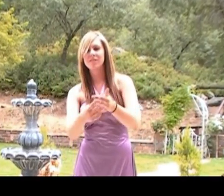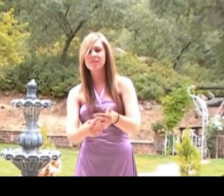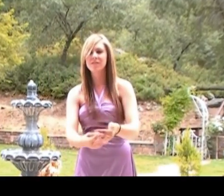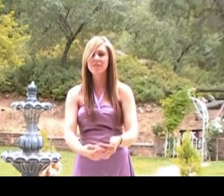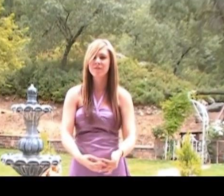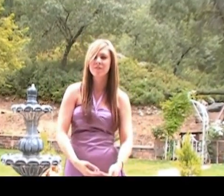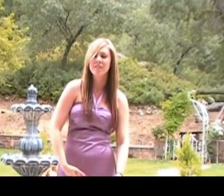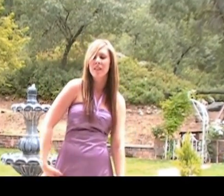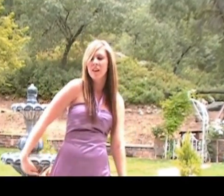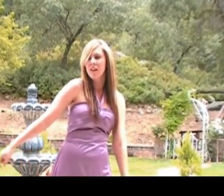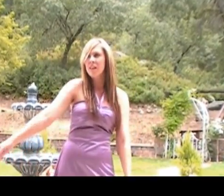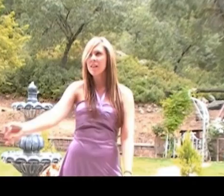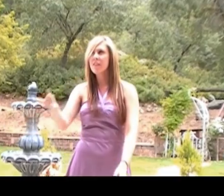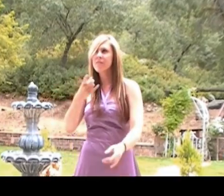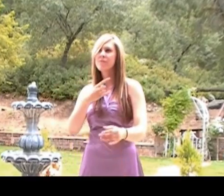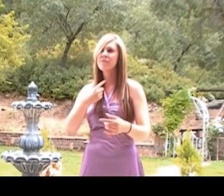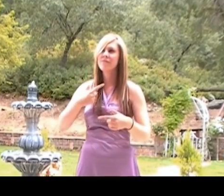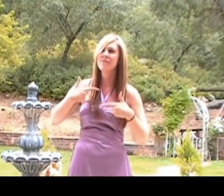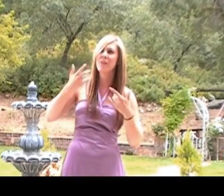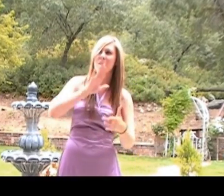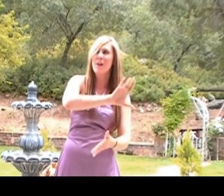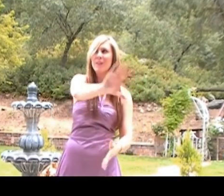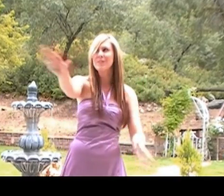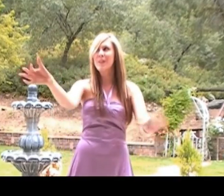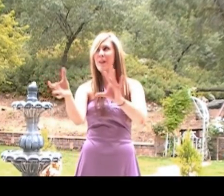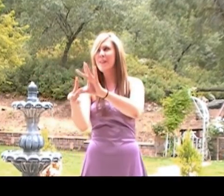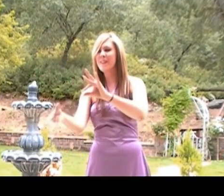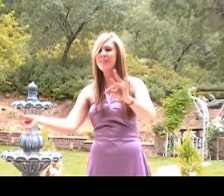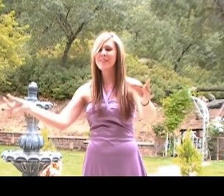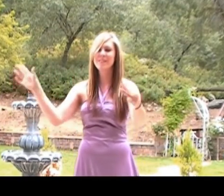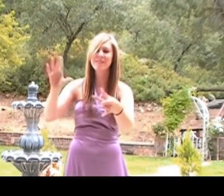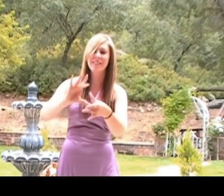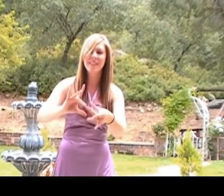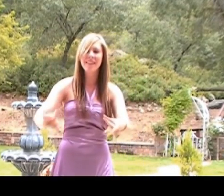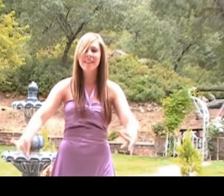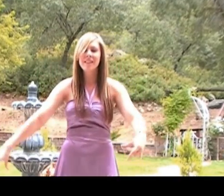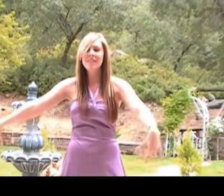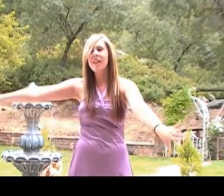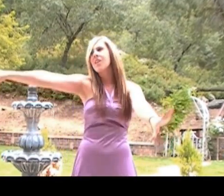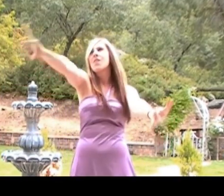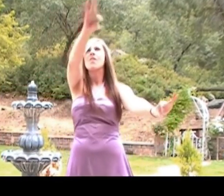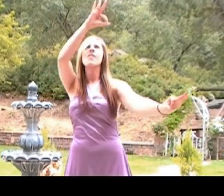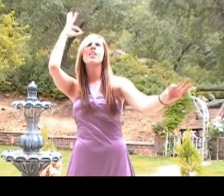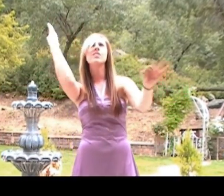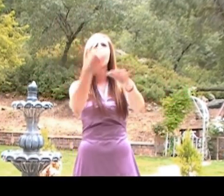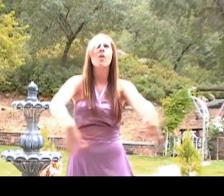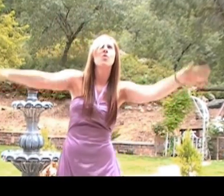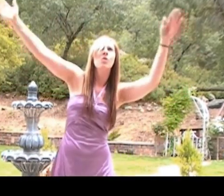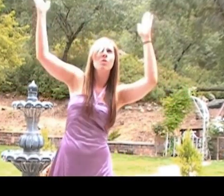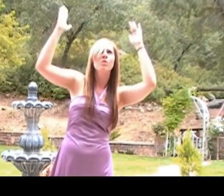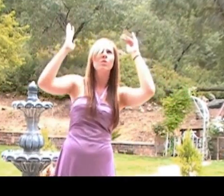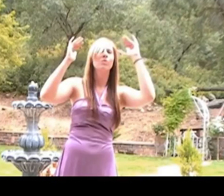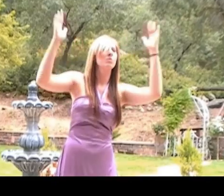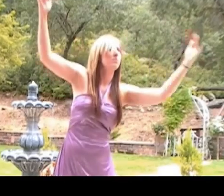Live your story Faith, hope and glory